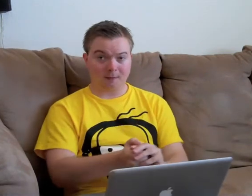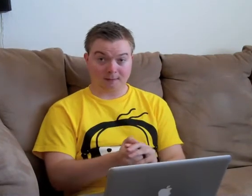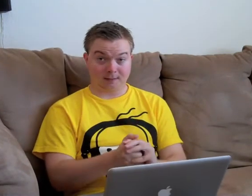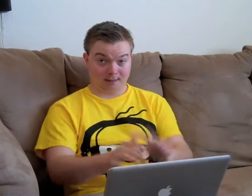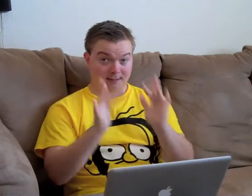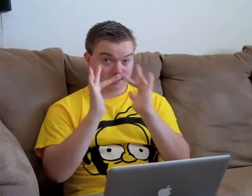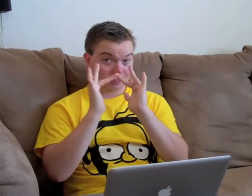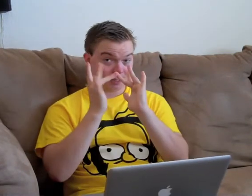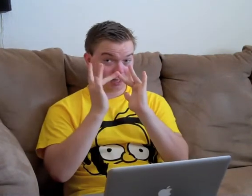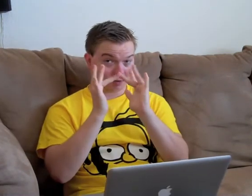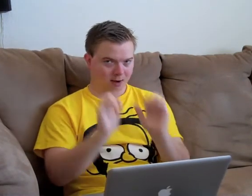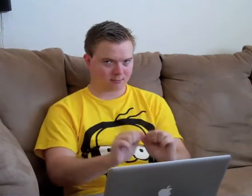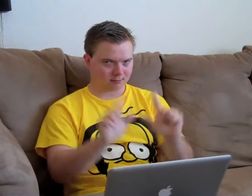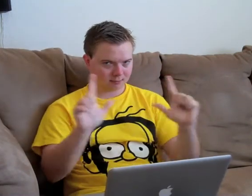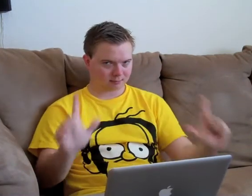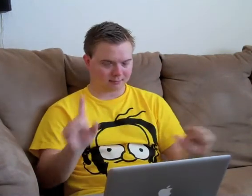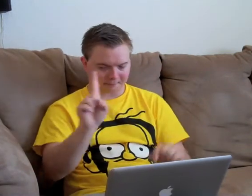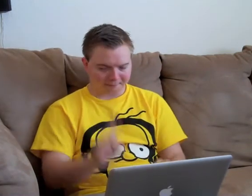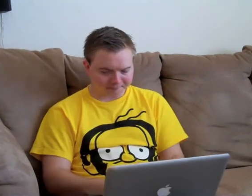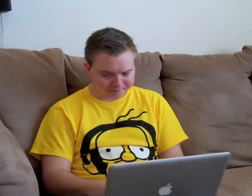All right. First, let me log on to my internet.